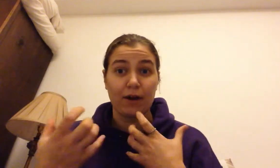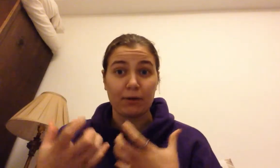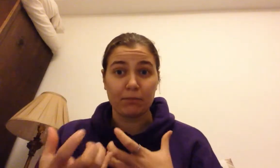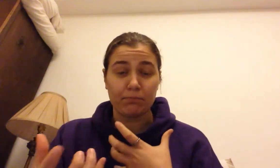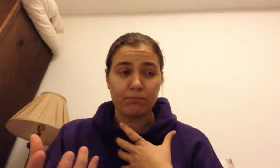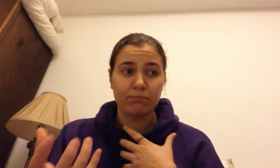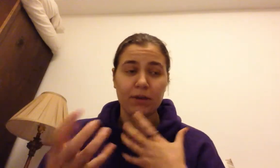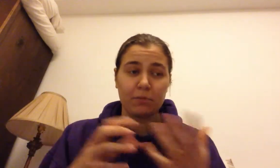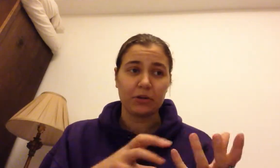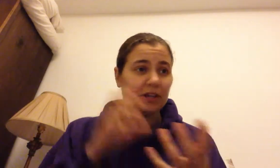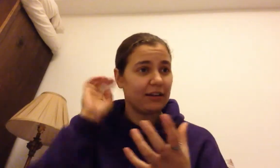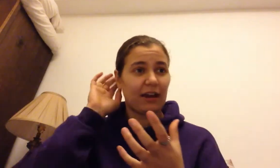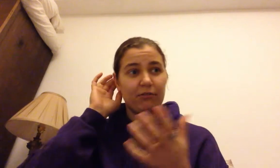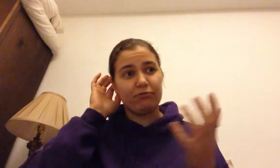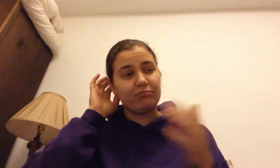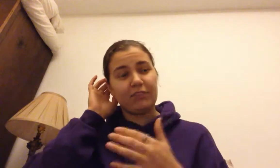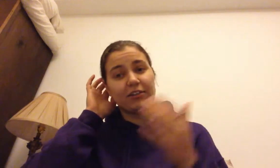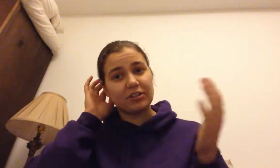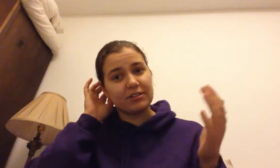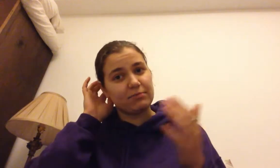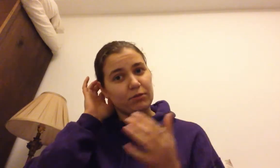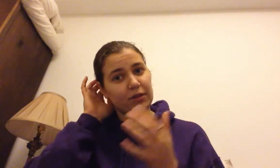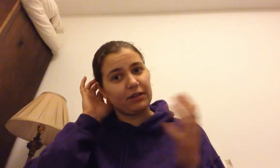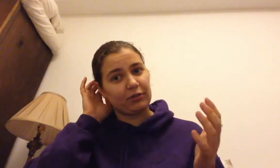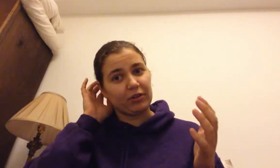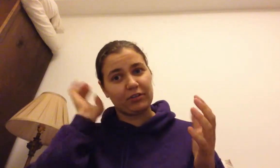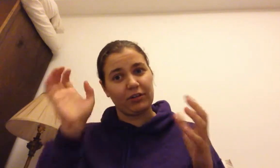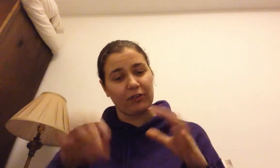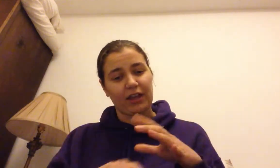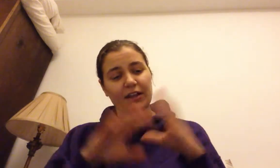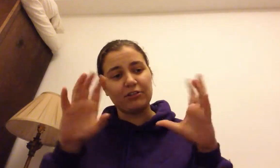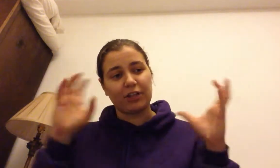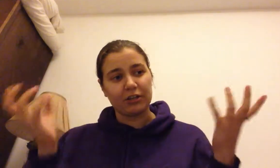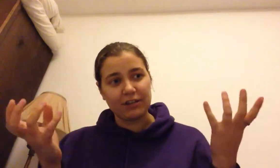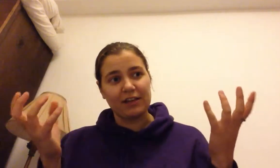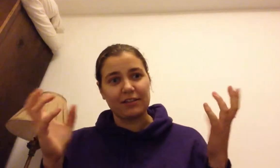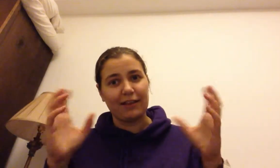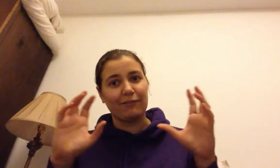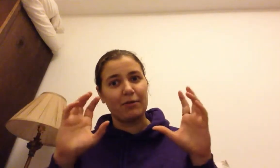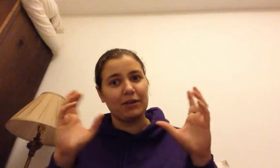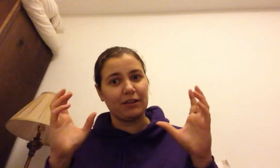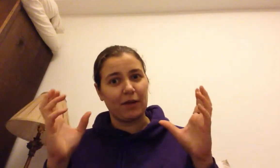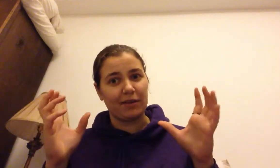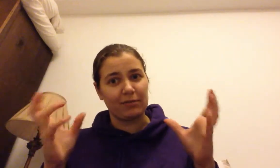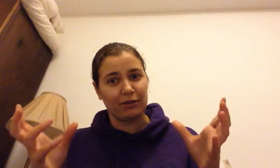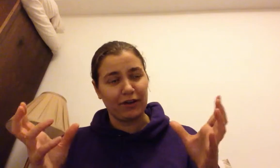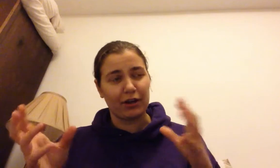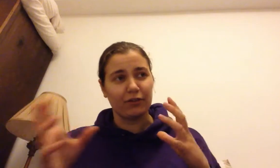peace building, and kind of tensions between the discourses of, like, securitizing the environment and the environment is something to fight over versus,